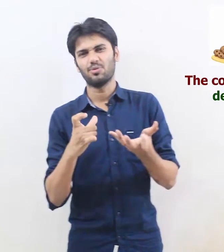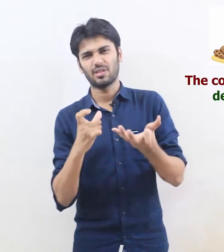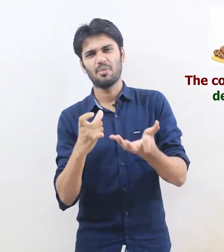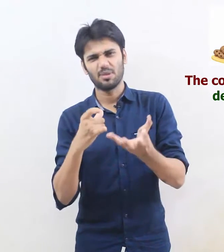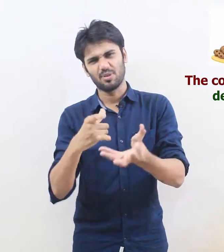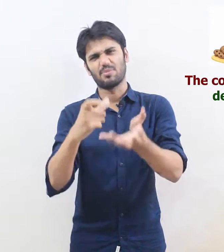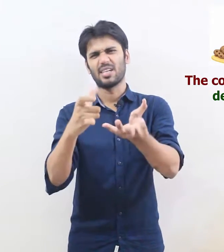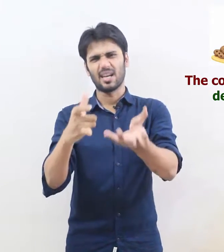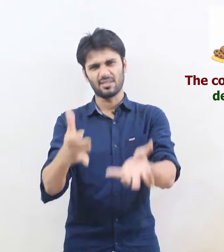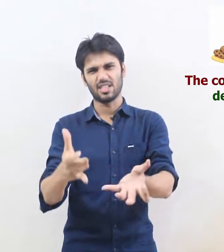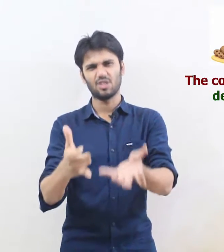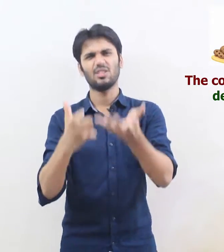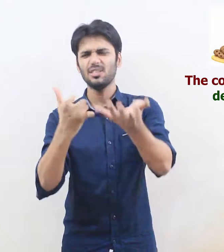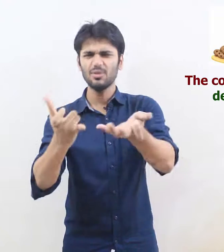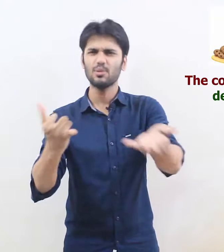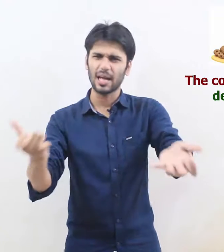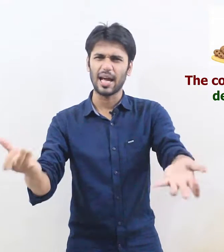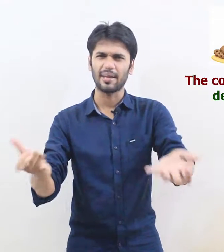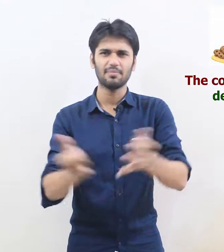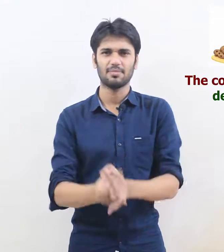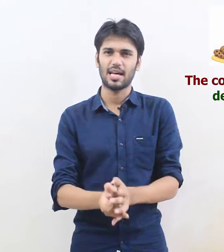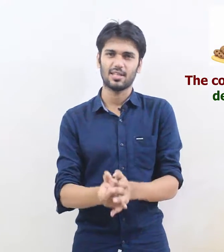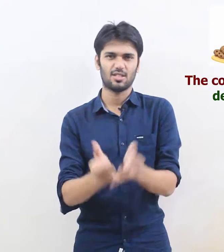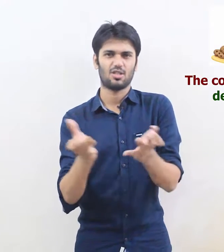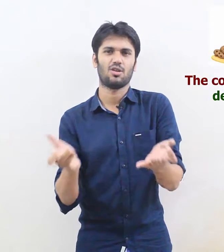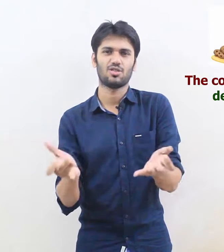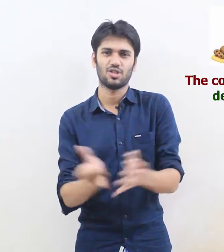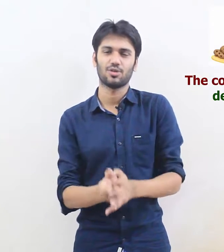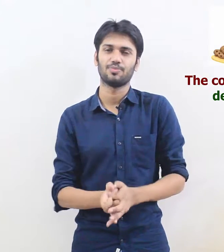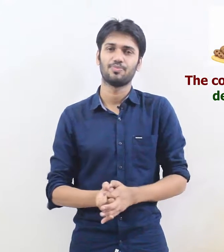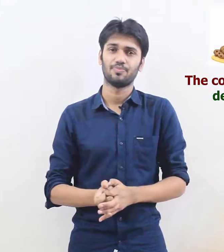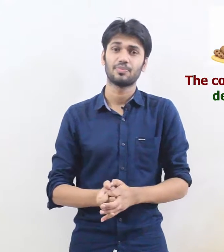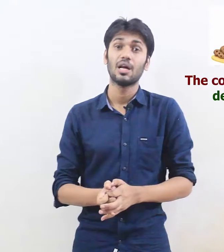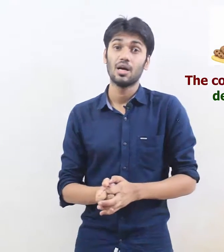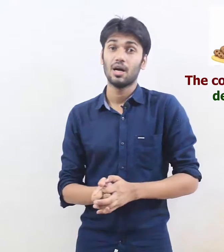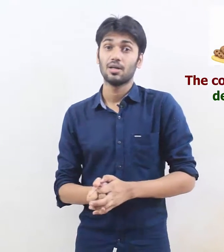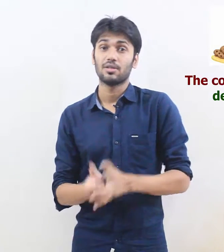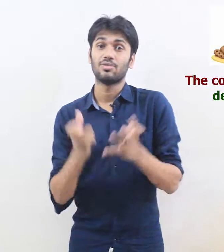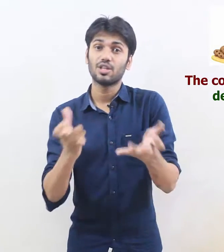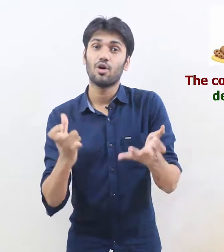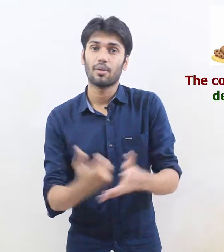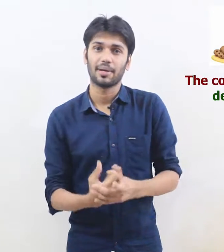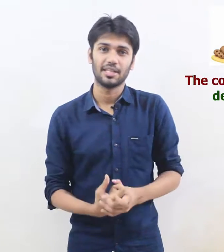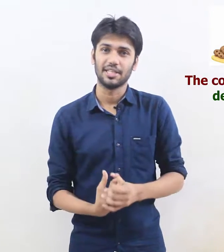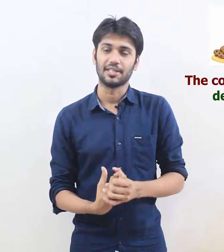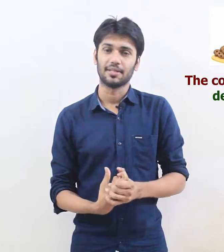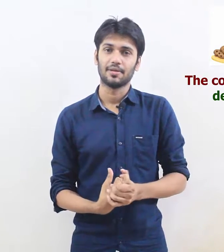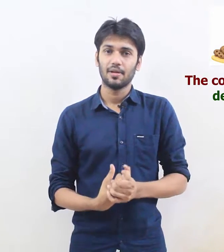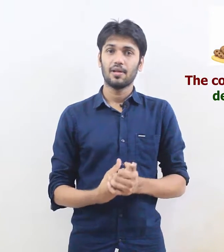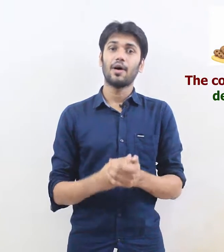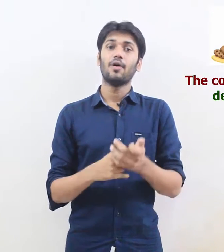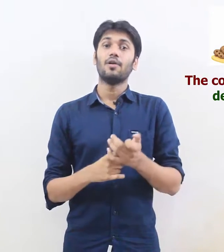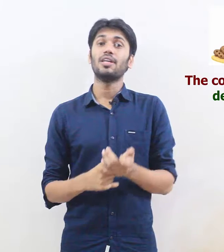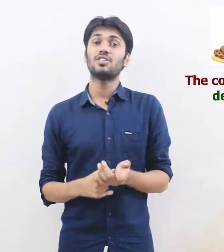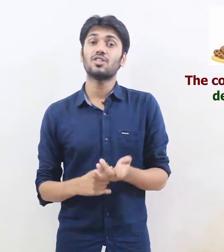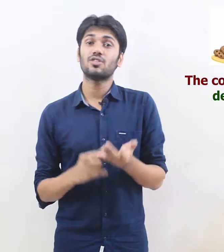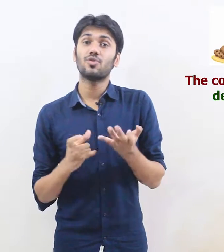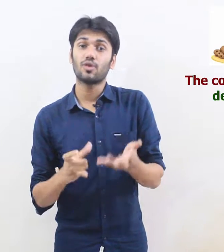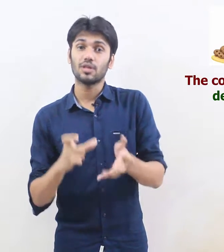some of the pronunciation if you can that's not so the requirement here now let's just focus